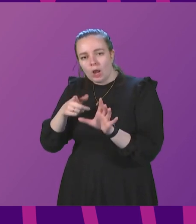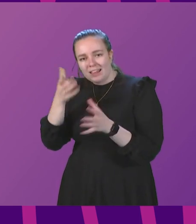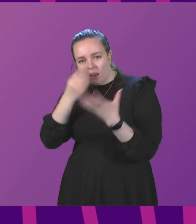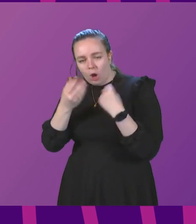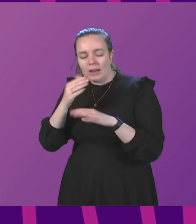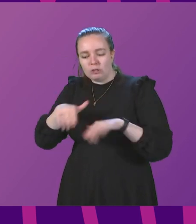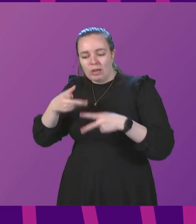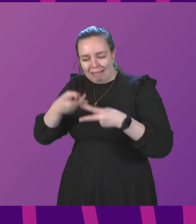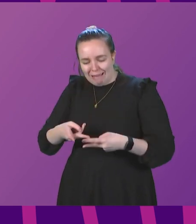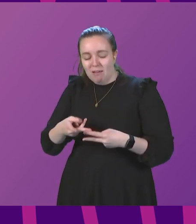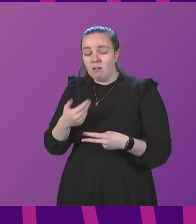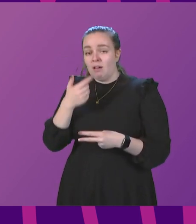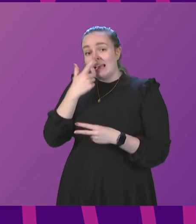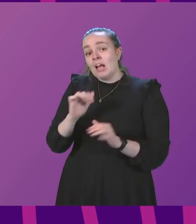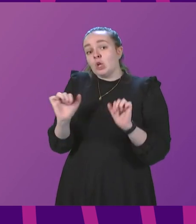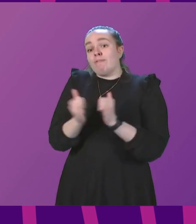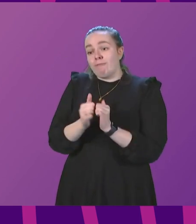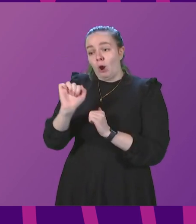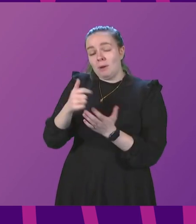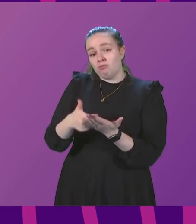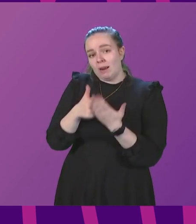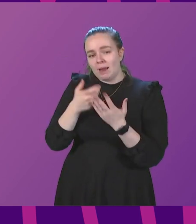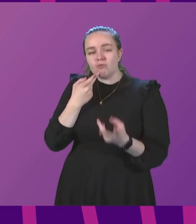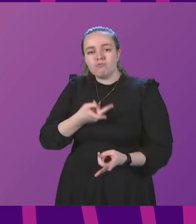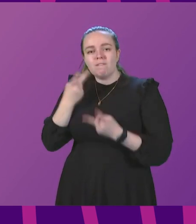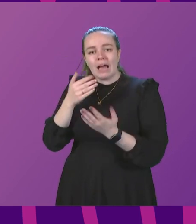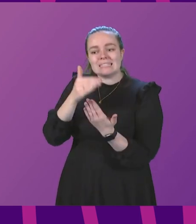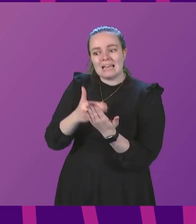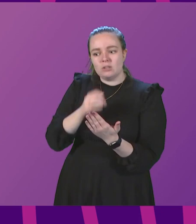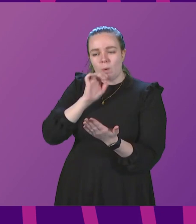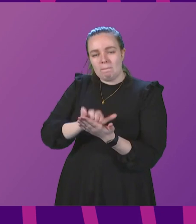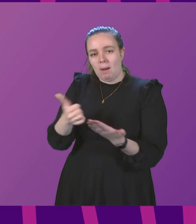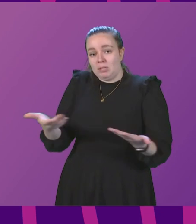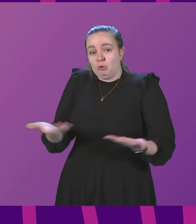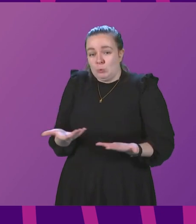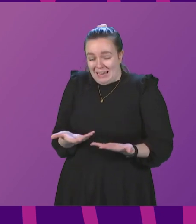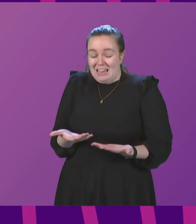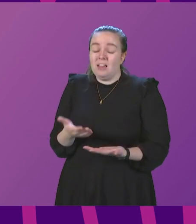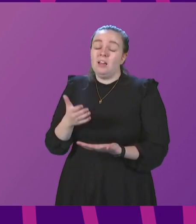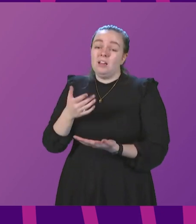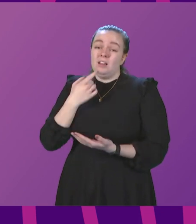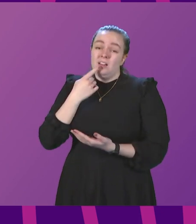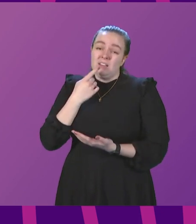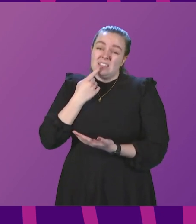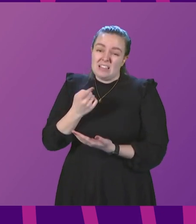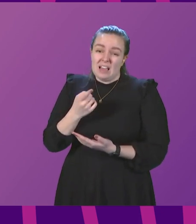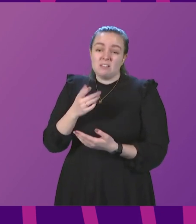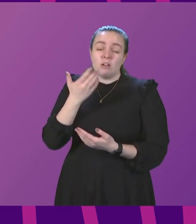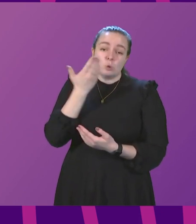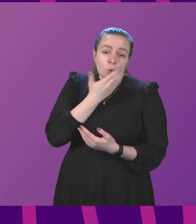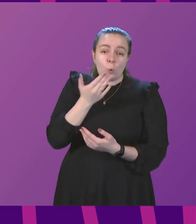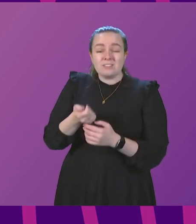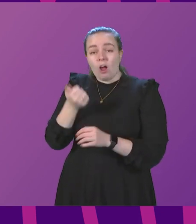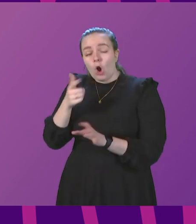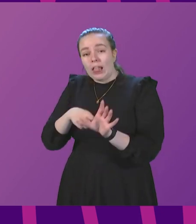I can confirm that in light of its recommendations, revised guidance is being published today, which effectively returns schools and early year settings